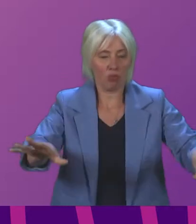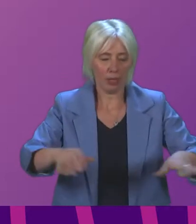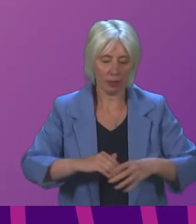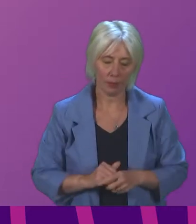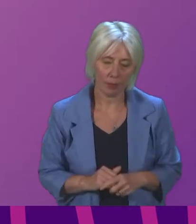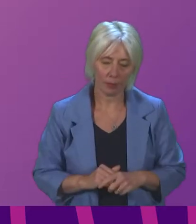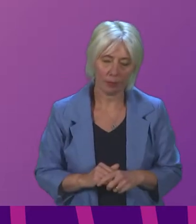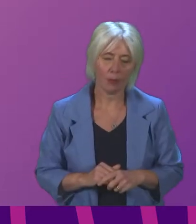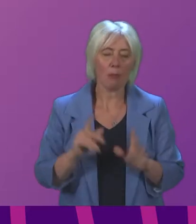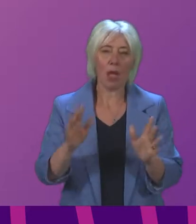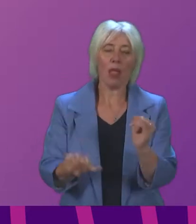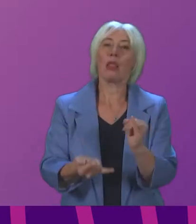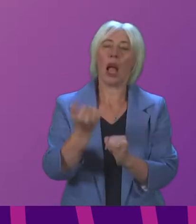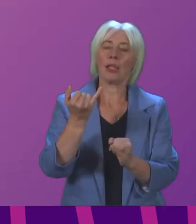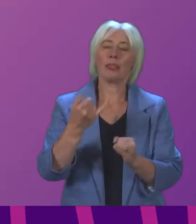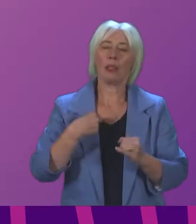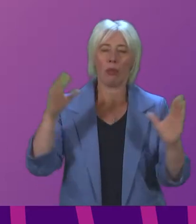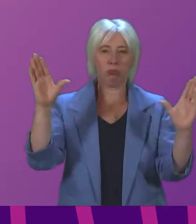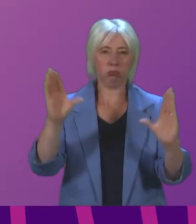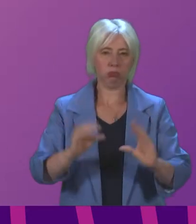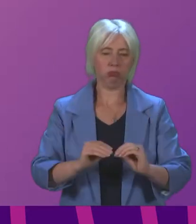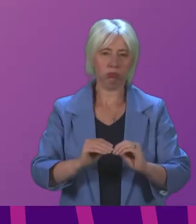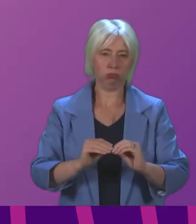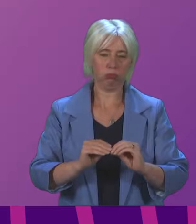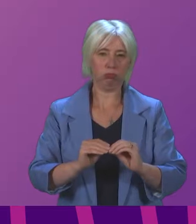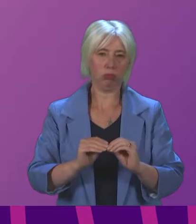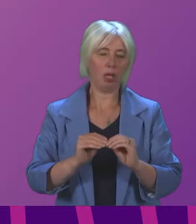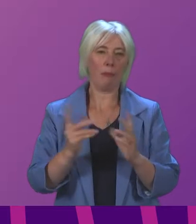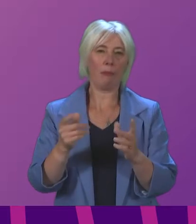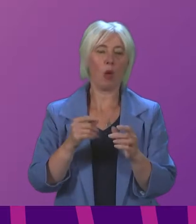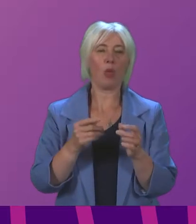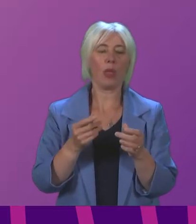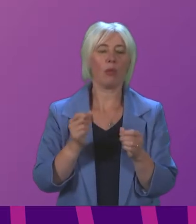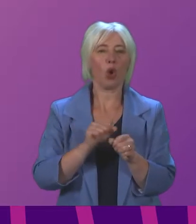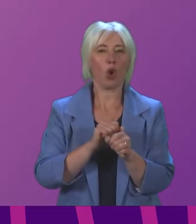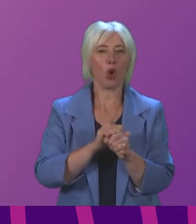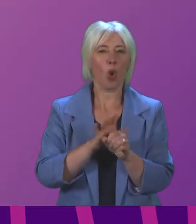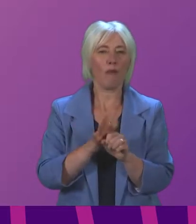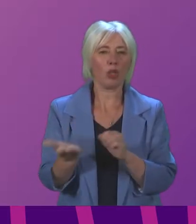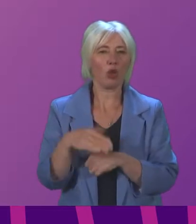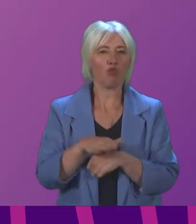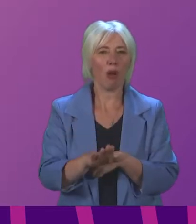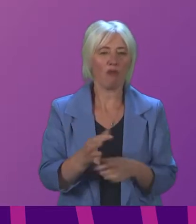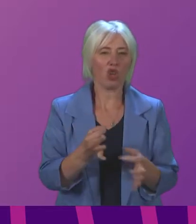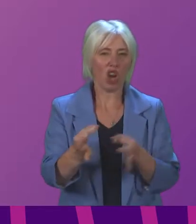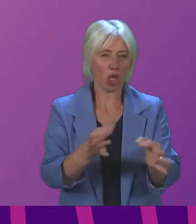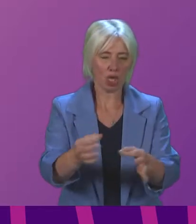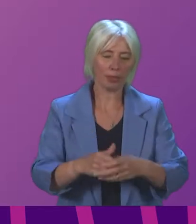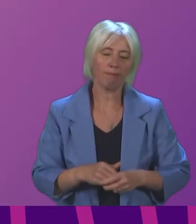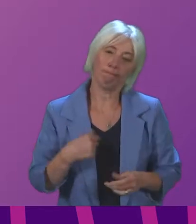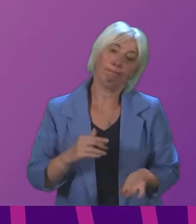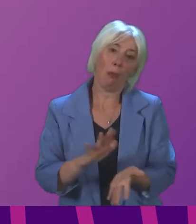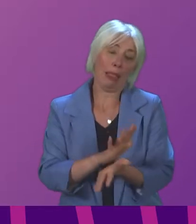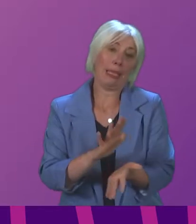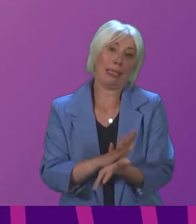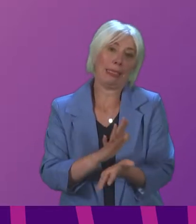Lastly President the let me conclude with just some remarks about the Covid recovery strategy because I am very pleased